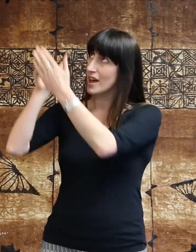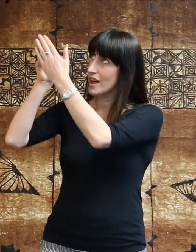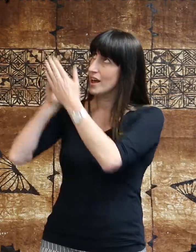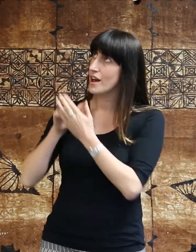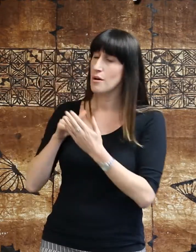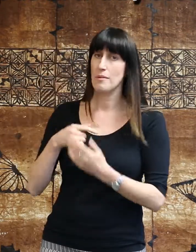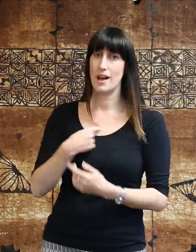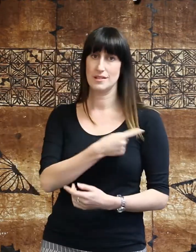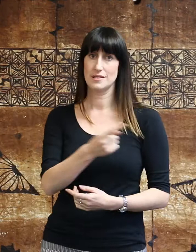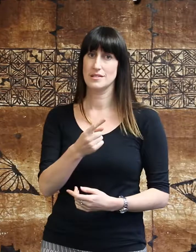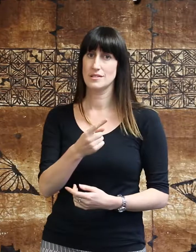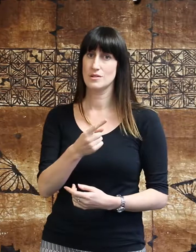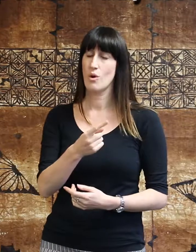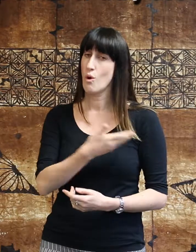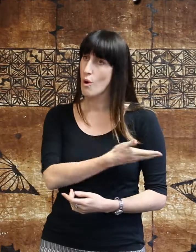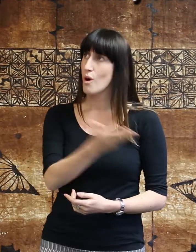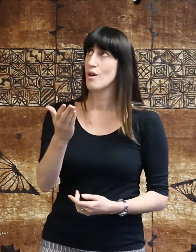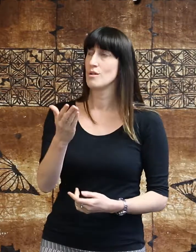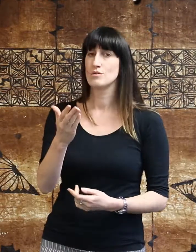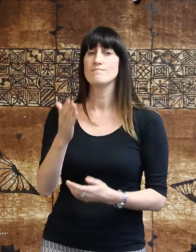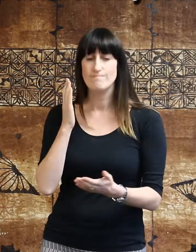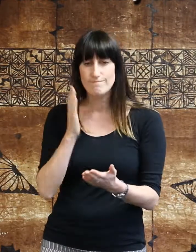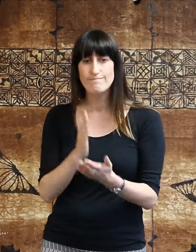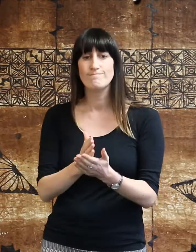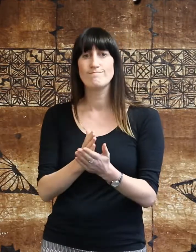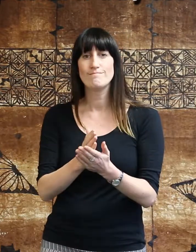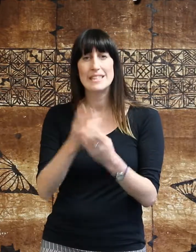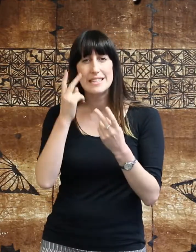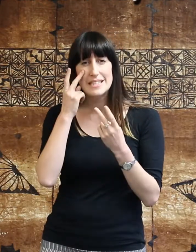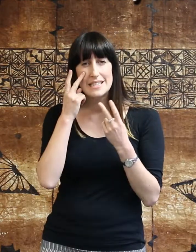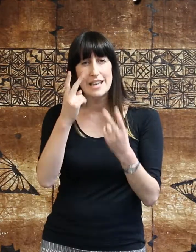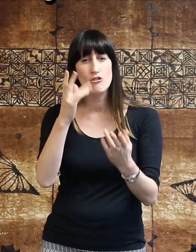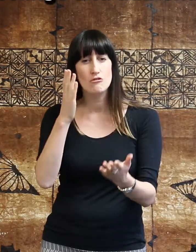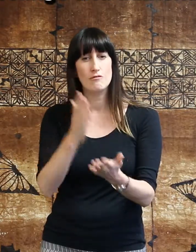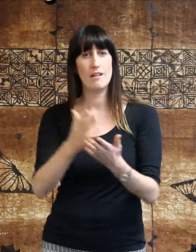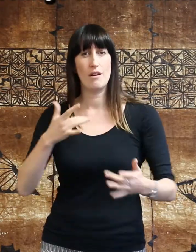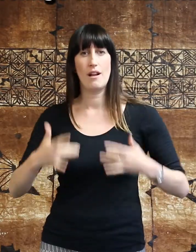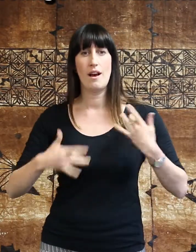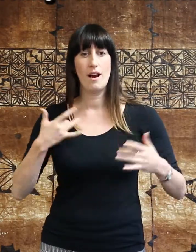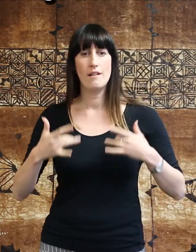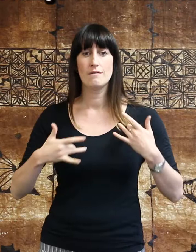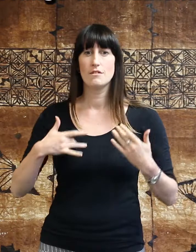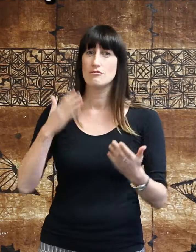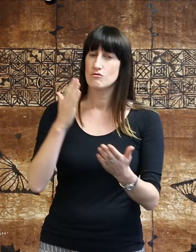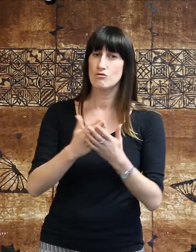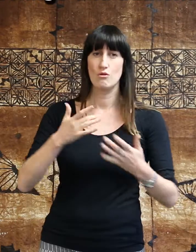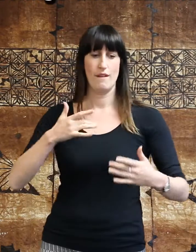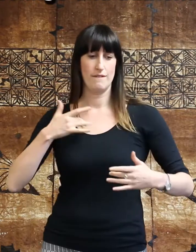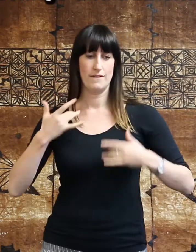Help us all to truly see reality, true feelings, and authentic